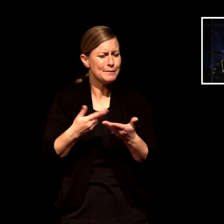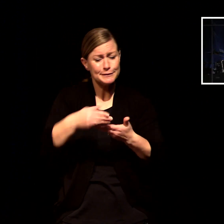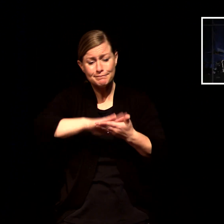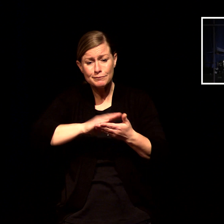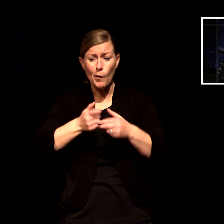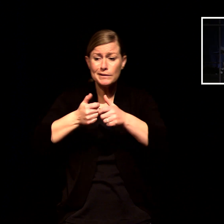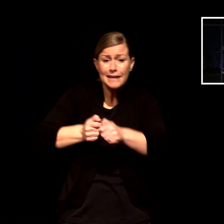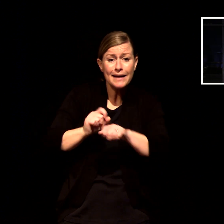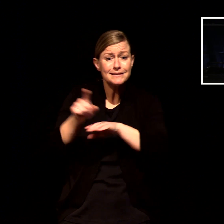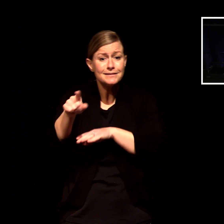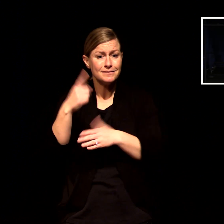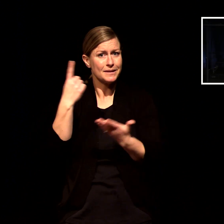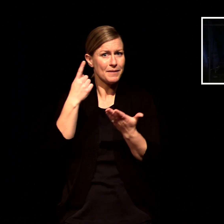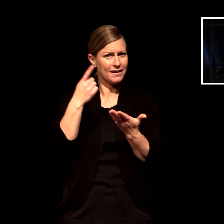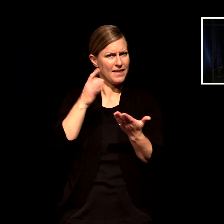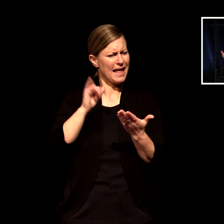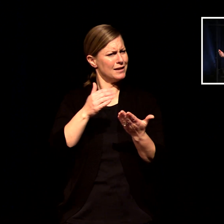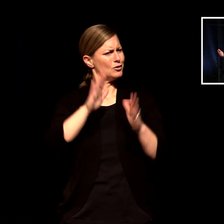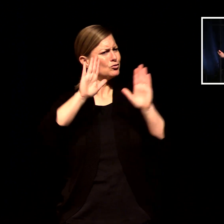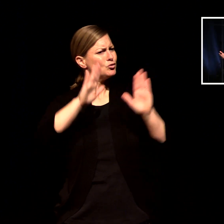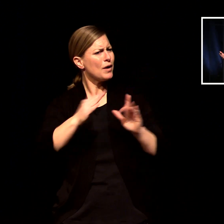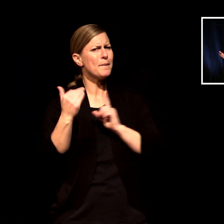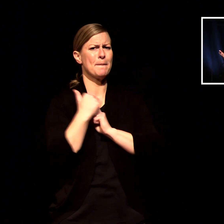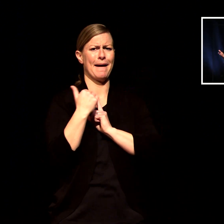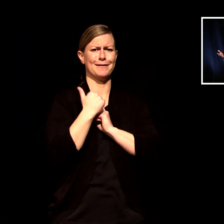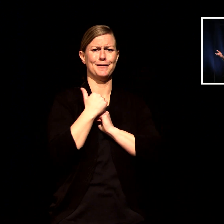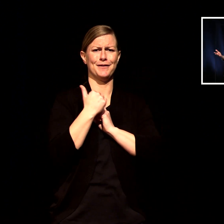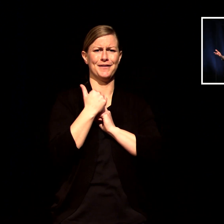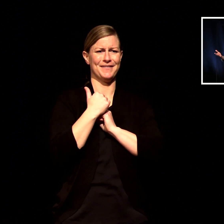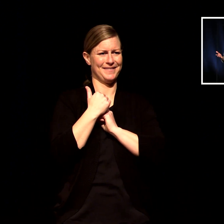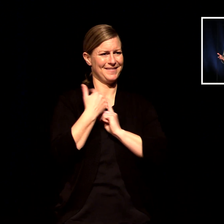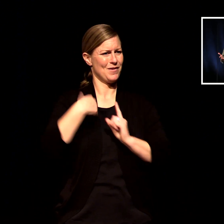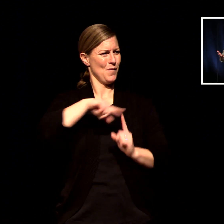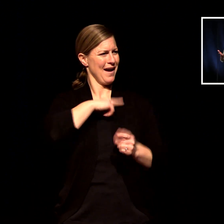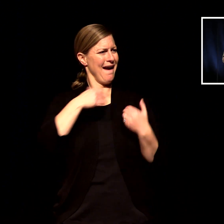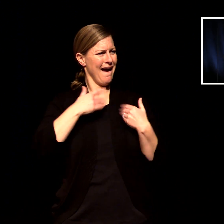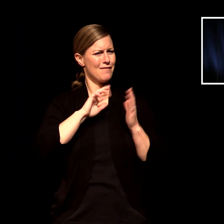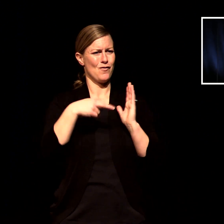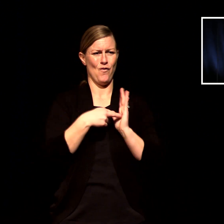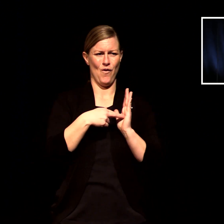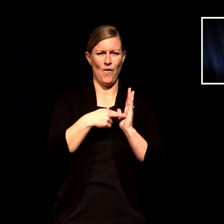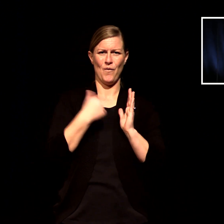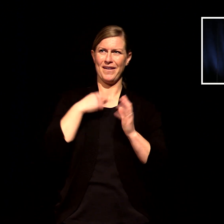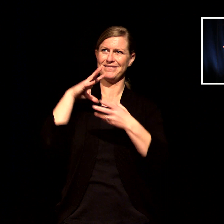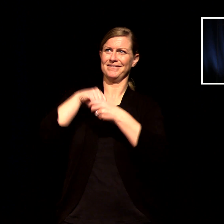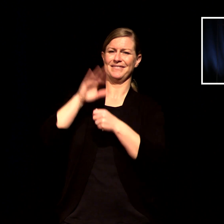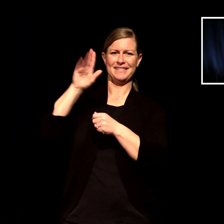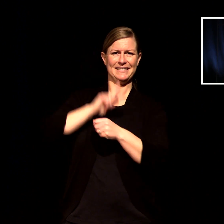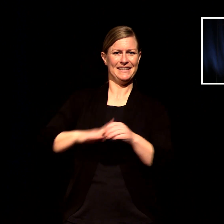sometimes it's just an invitation easter's in a couple weeks